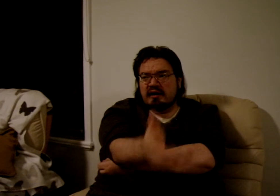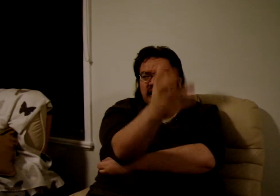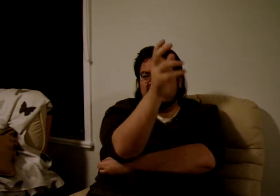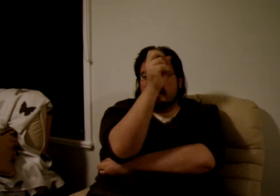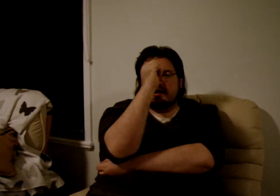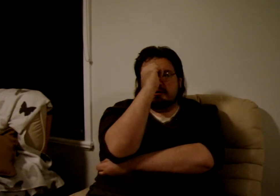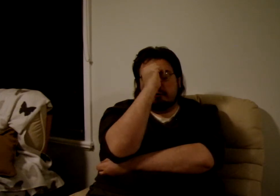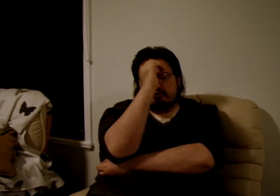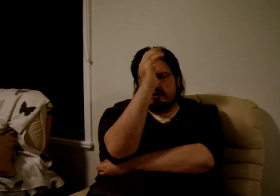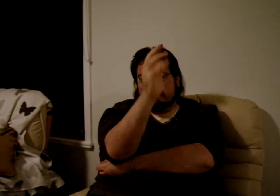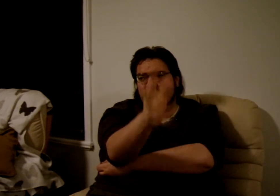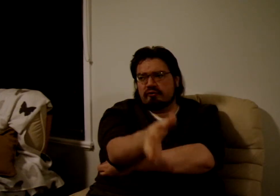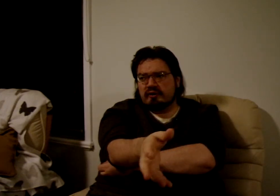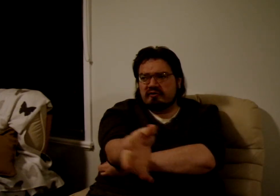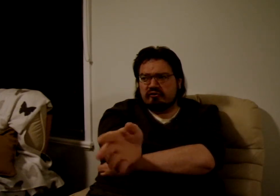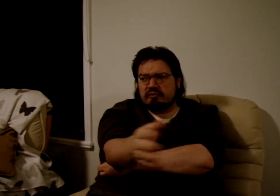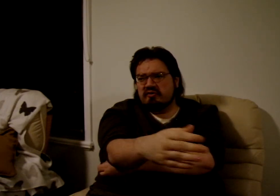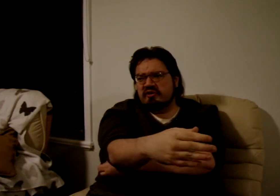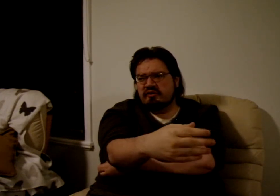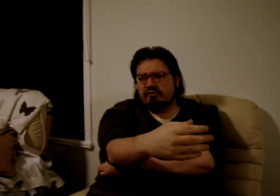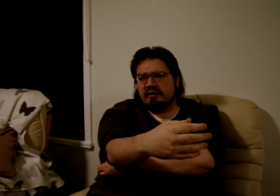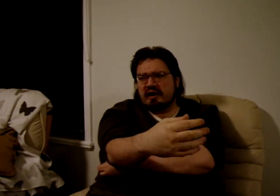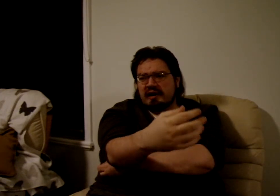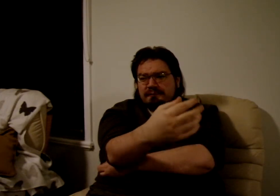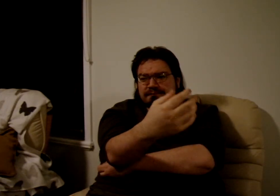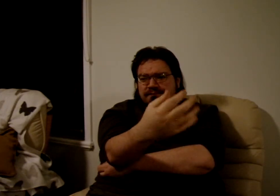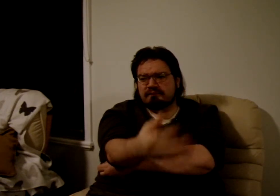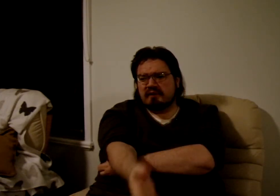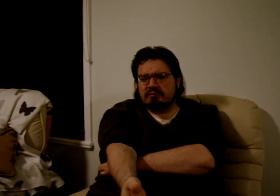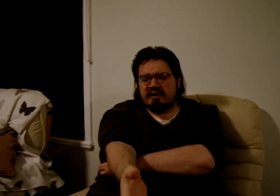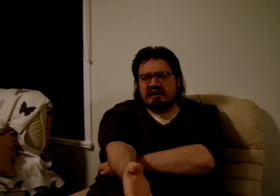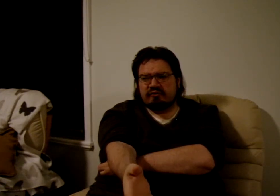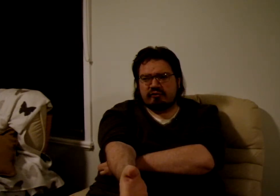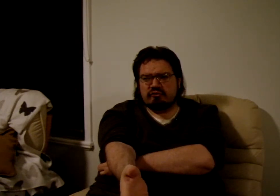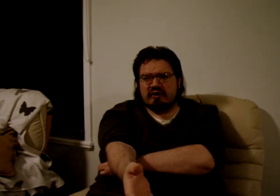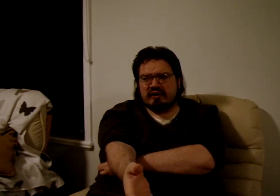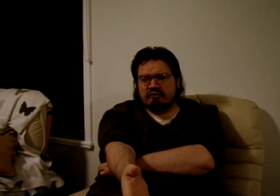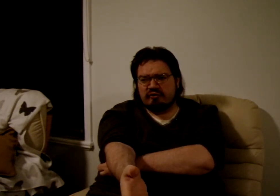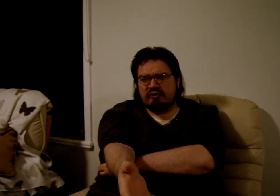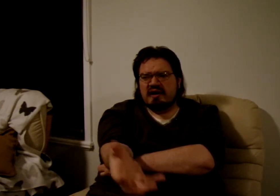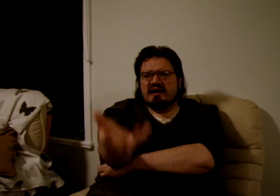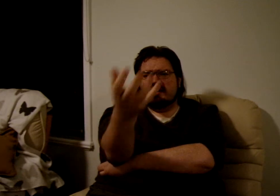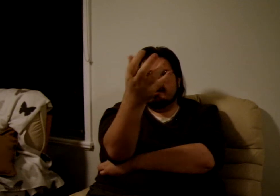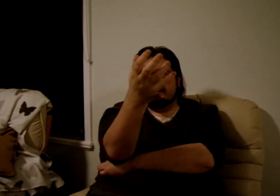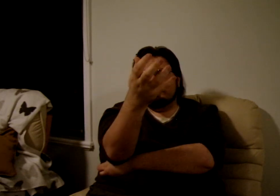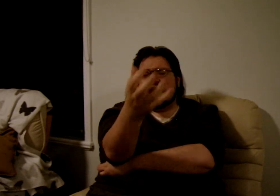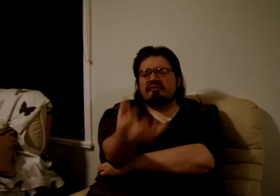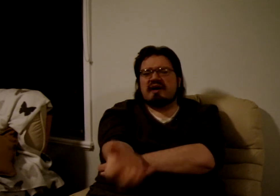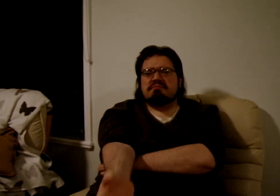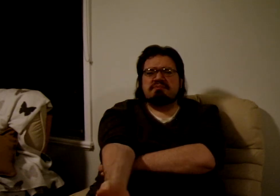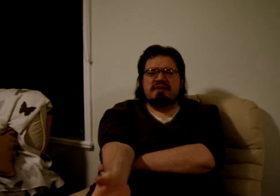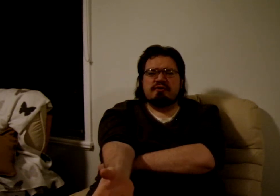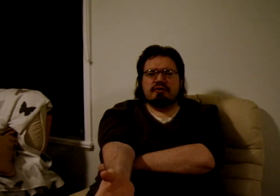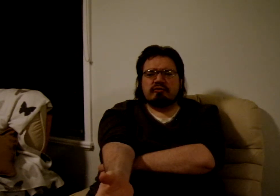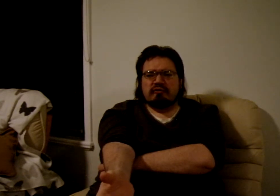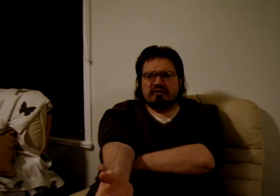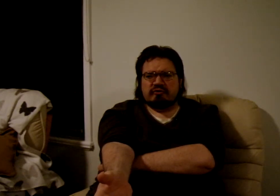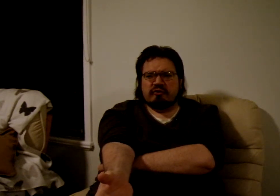It looks into interspecies breeding and social attitudes. It has that beautiful Victorian